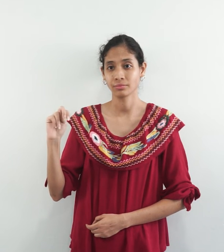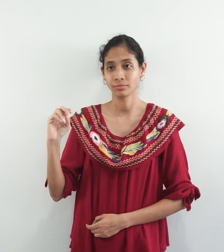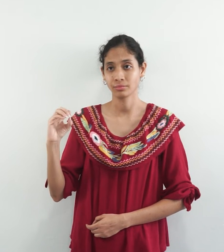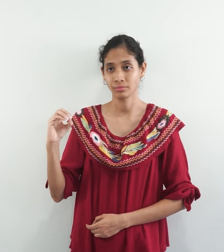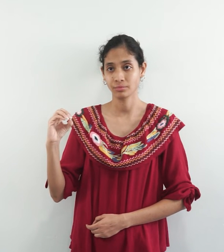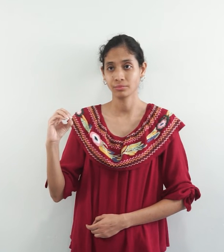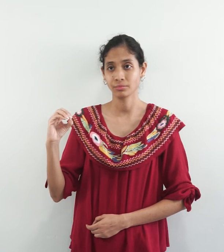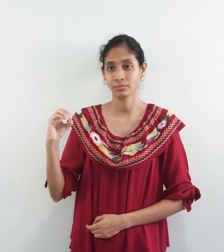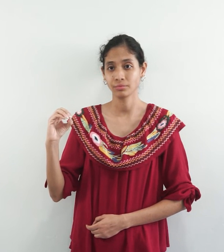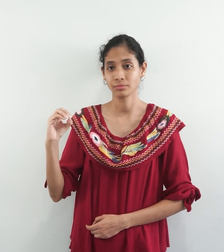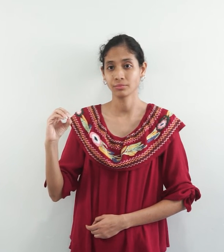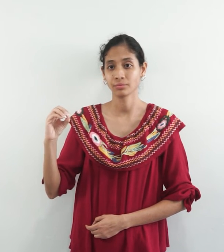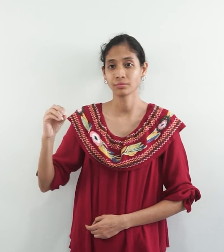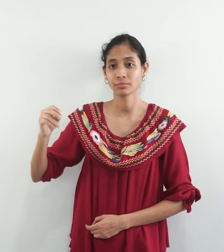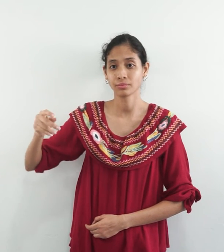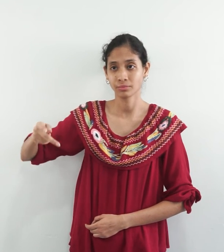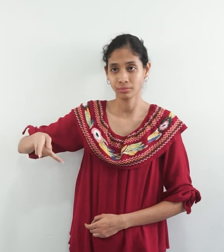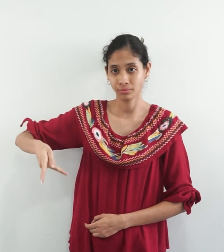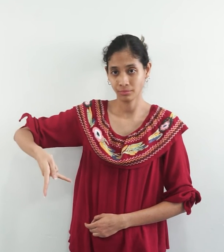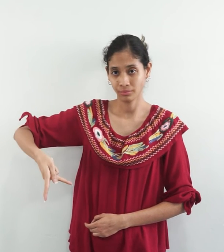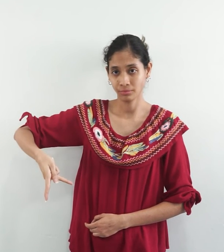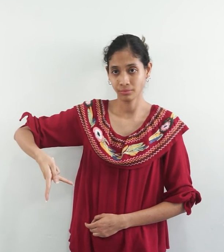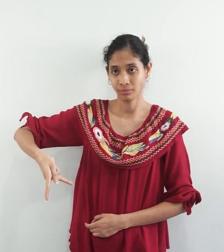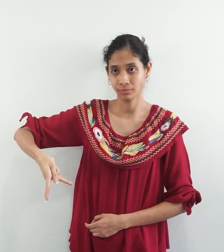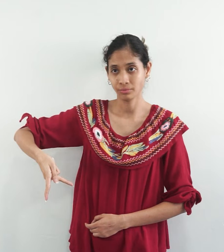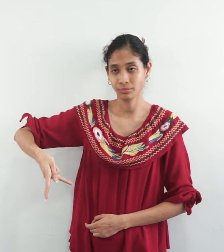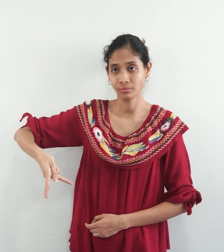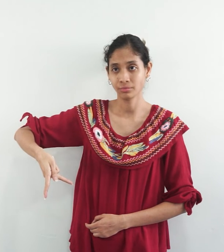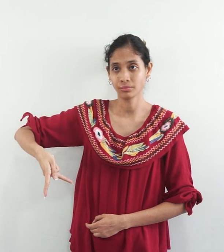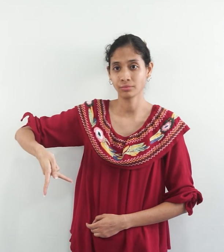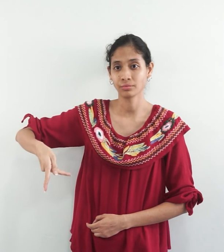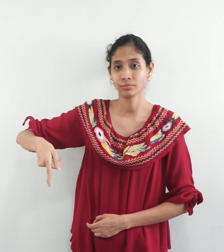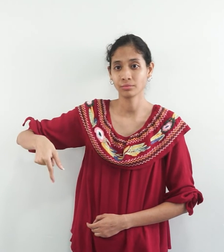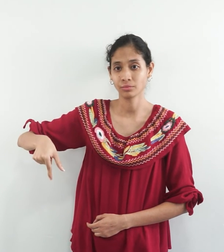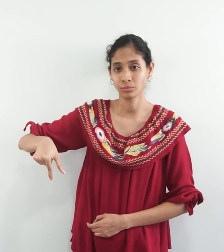O, P, Q,